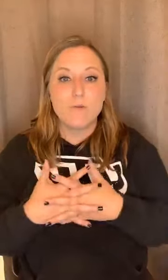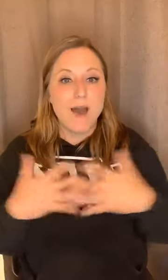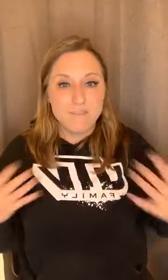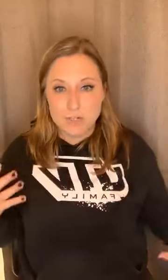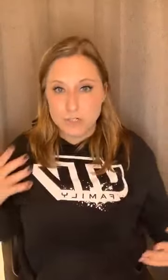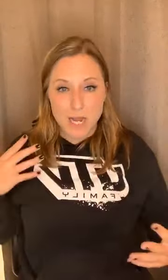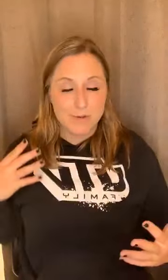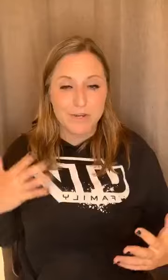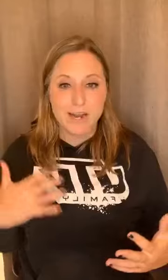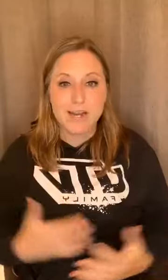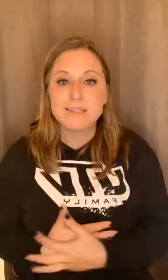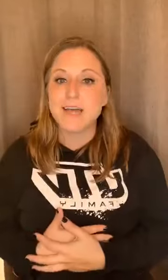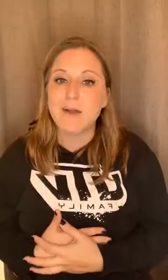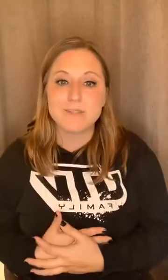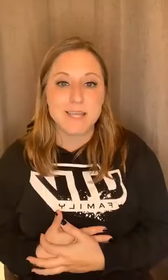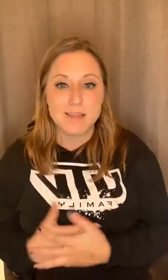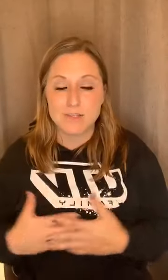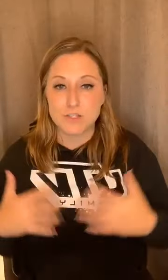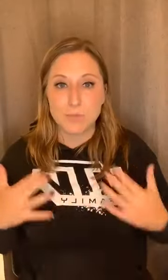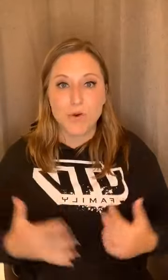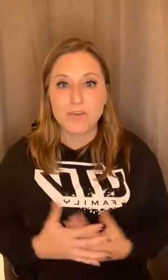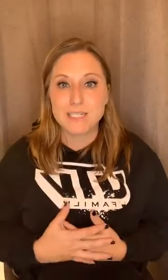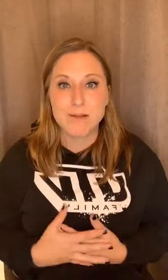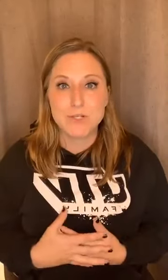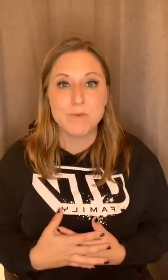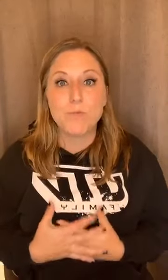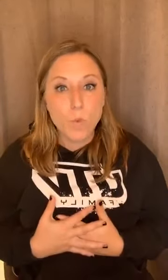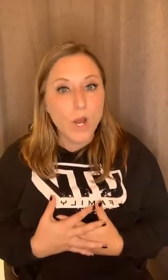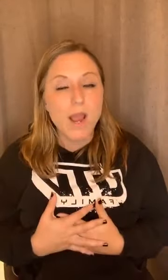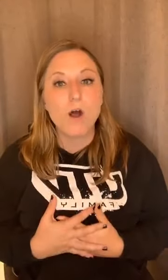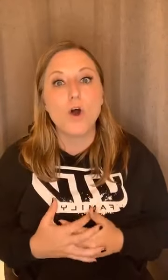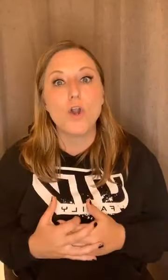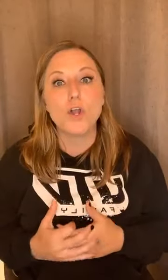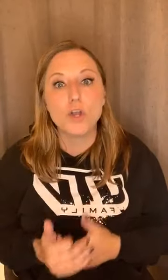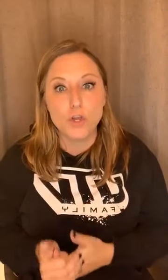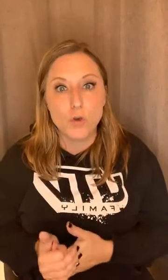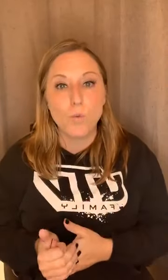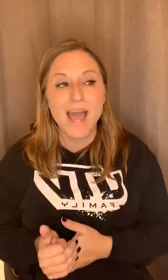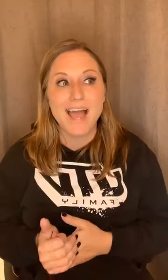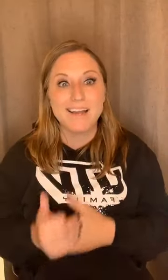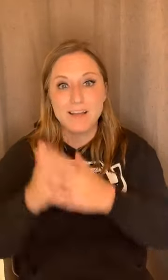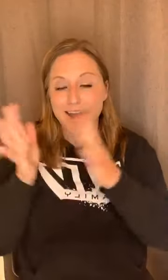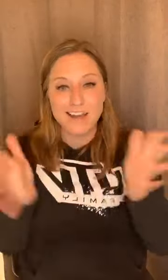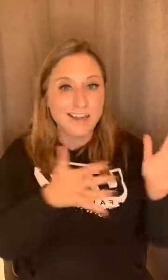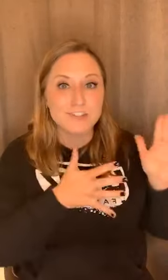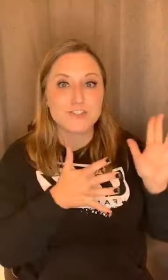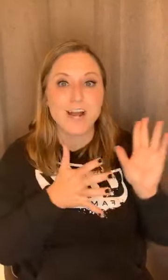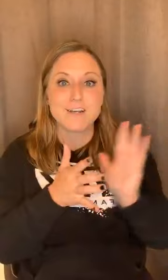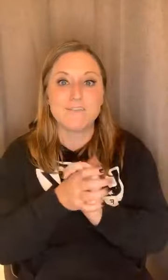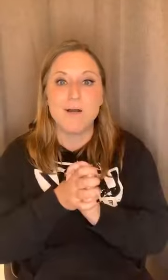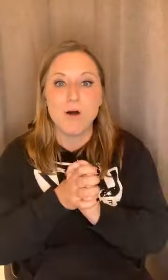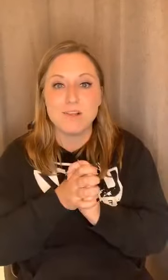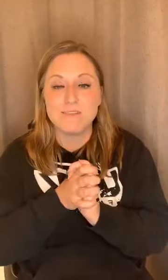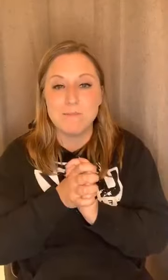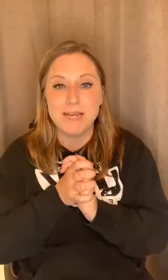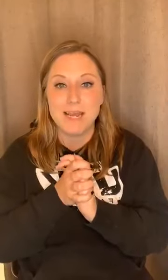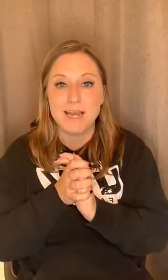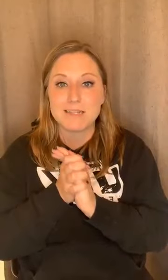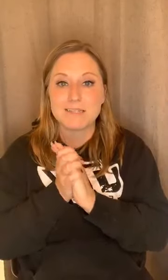have extra time on your hands, I would say that this is a perfect time to be working on you and kind of get distracted from all of the media and stuff